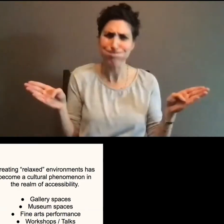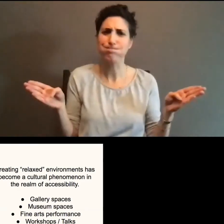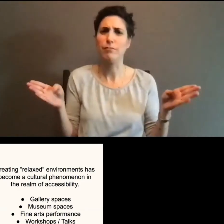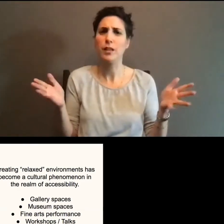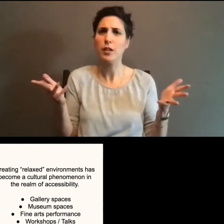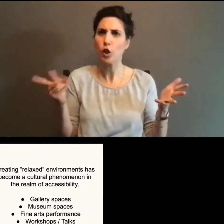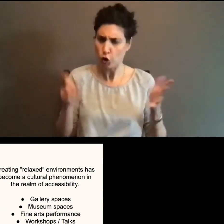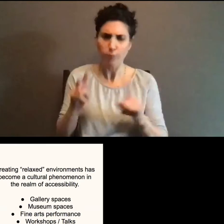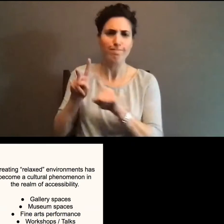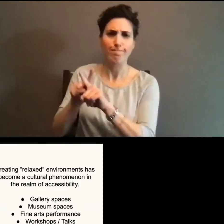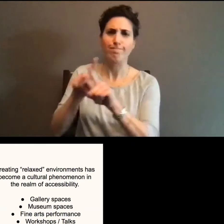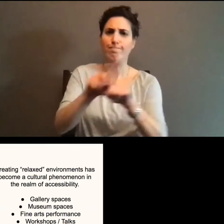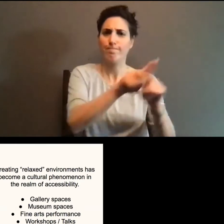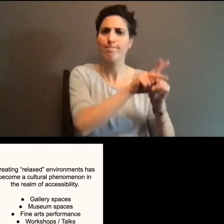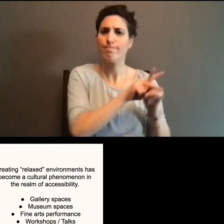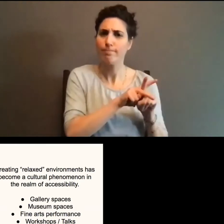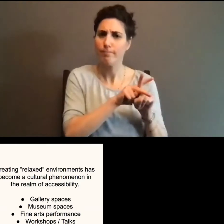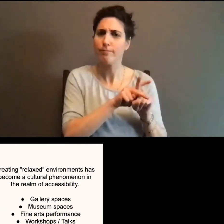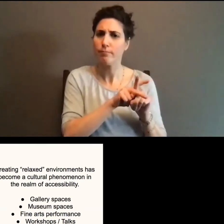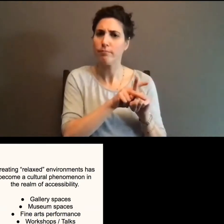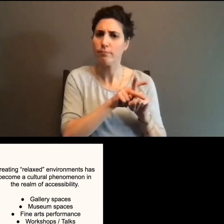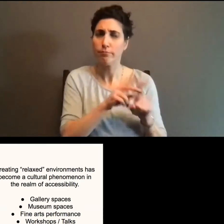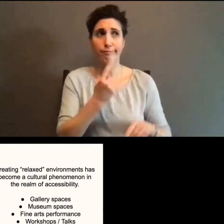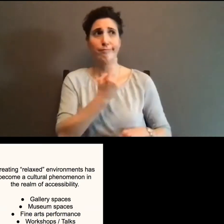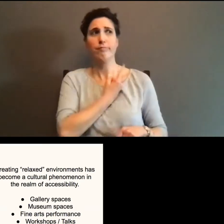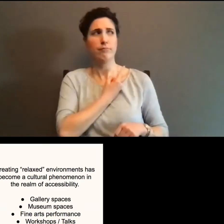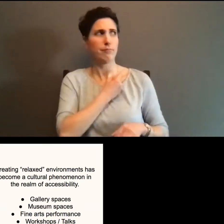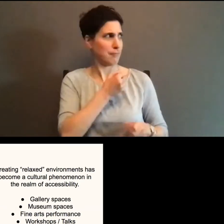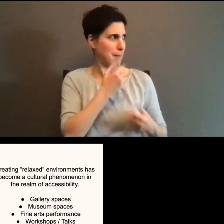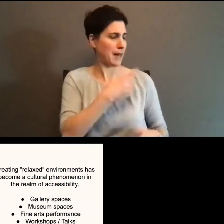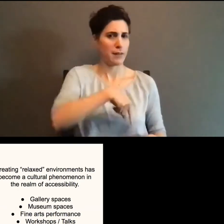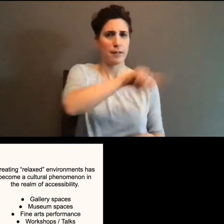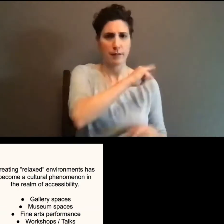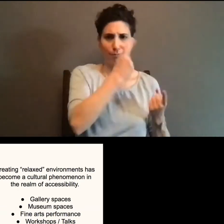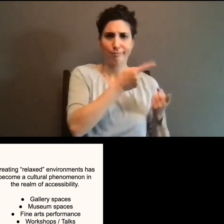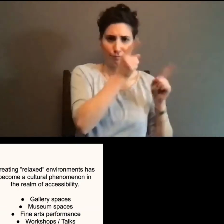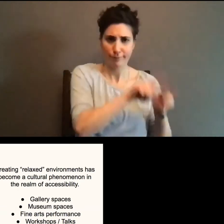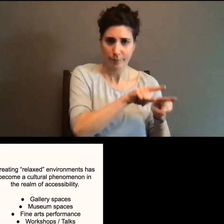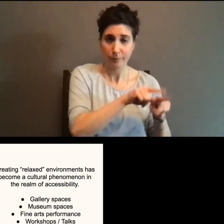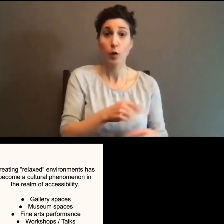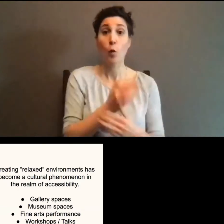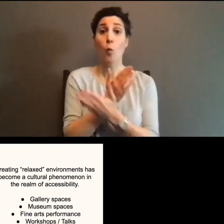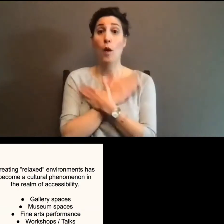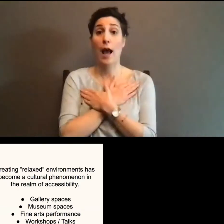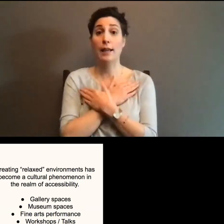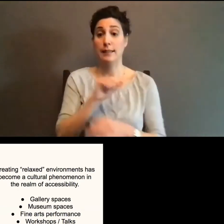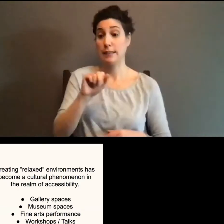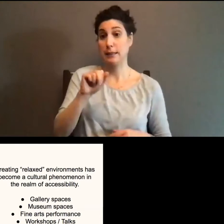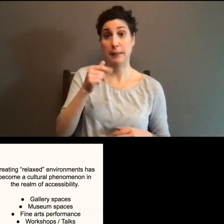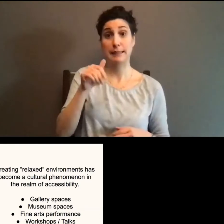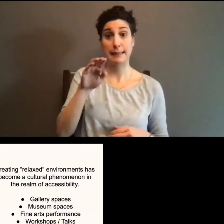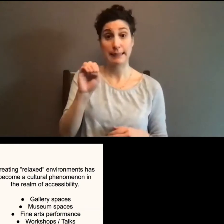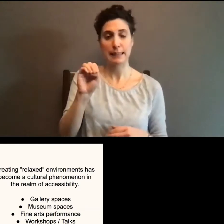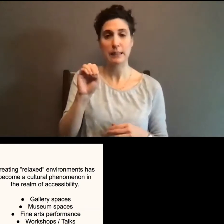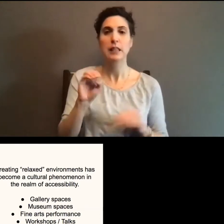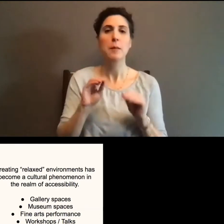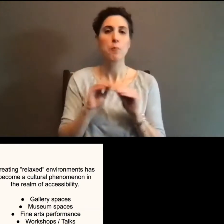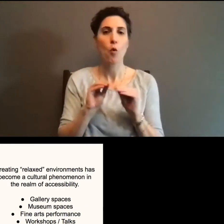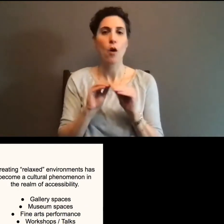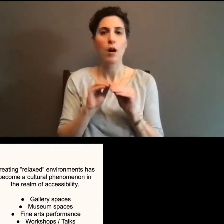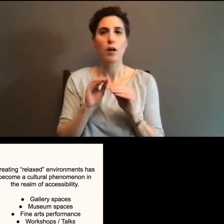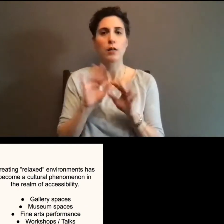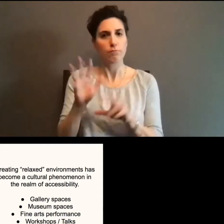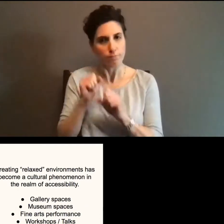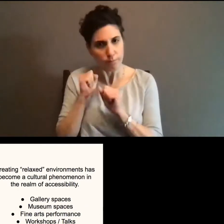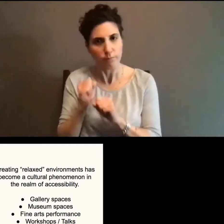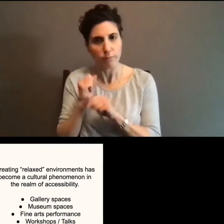been doing this work for quite a long time. Um, I think relaxed spaces have become a cultural phenomenon in the disability community.